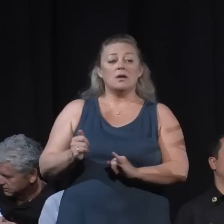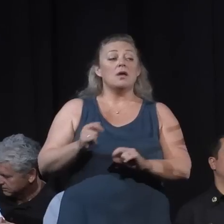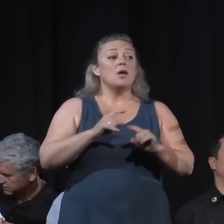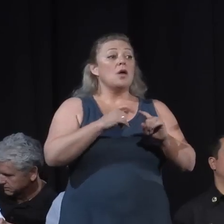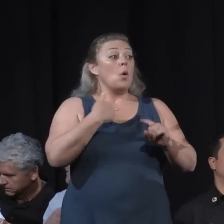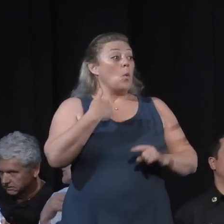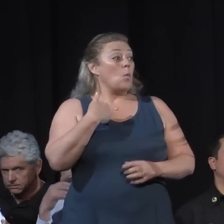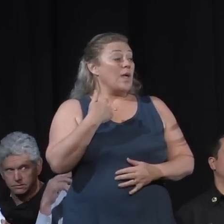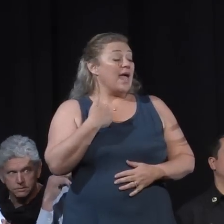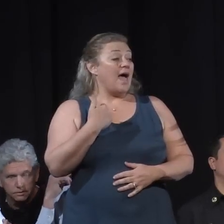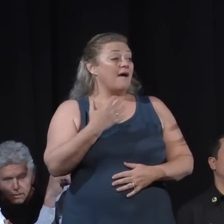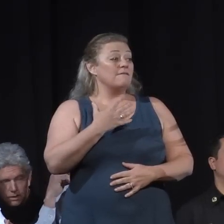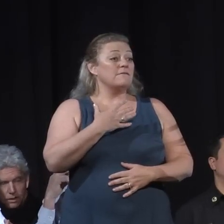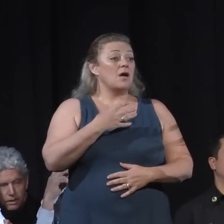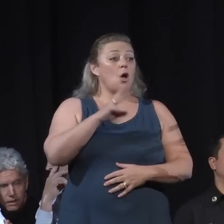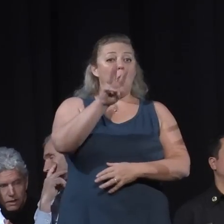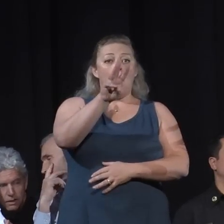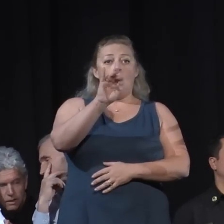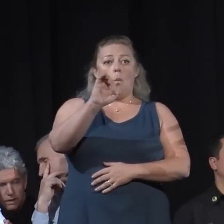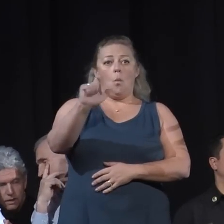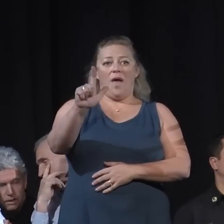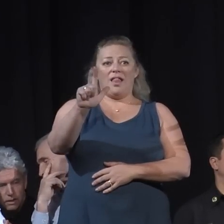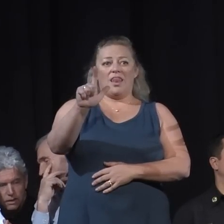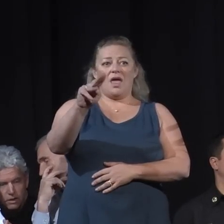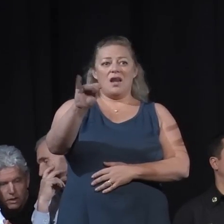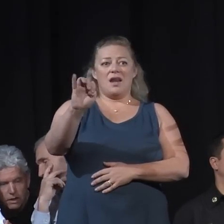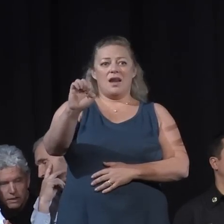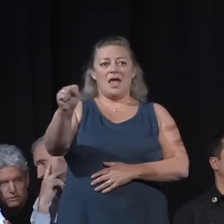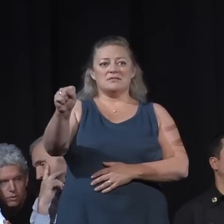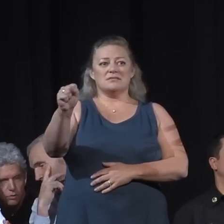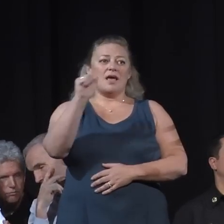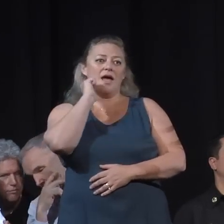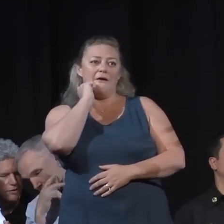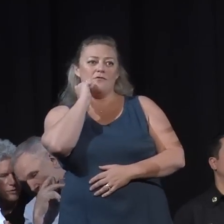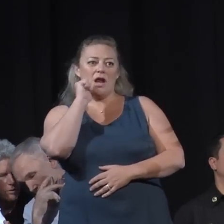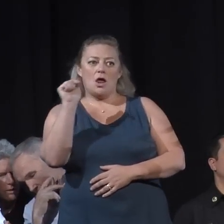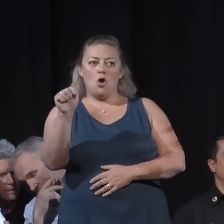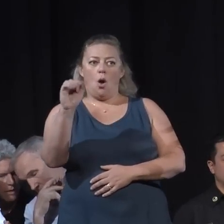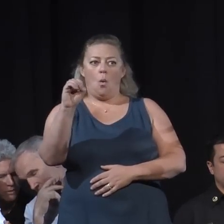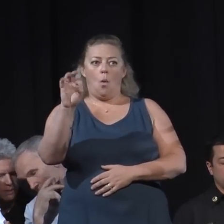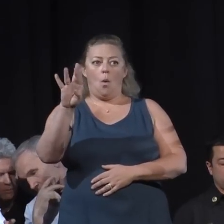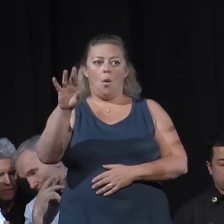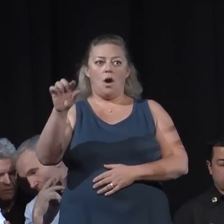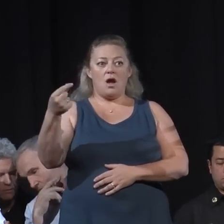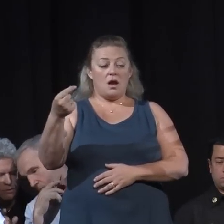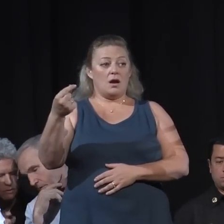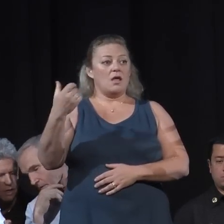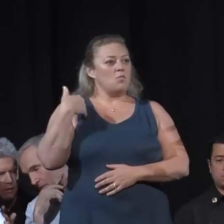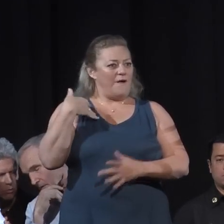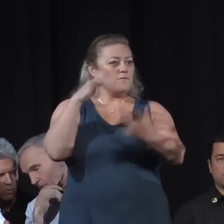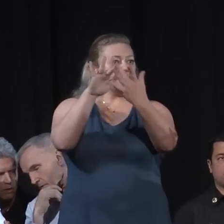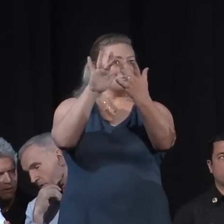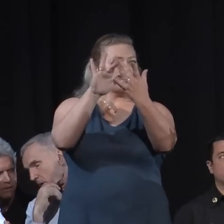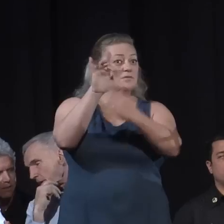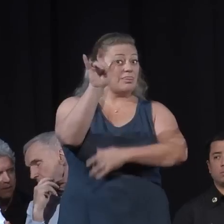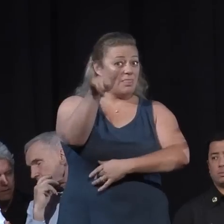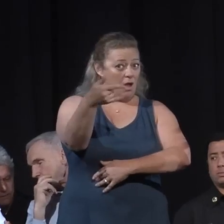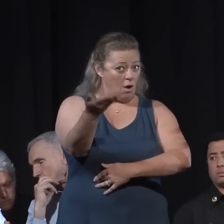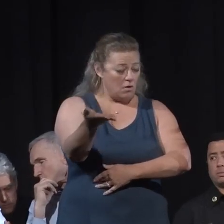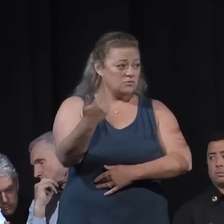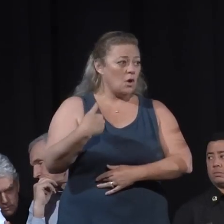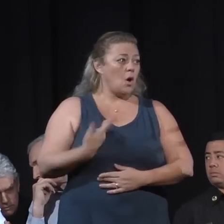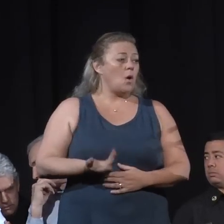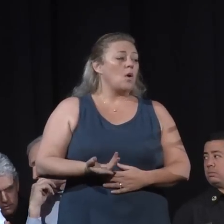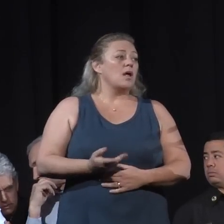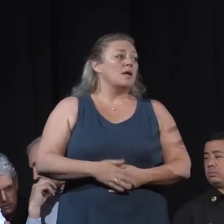wellnesseveryday.org. You can go onto that website for additional resources. And again, on behalf of our department, the Behavioral Health, and the